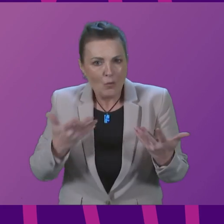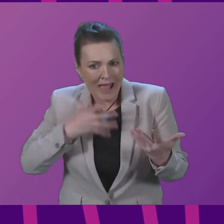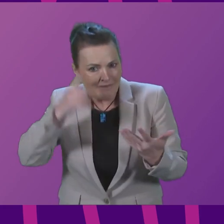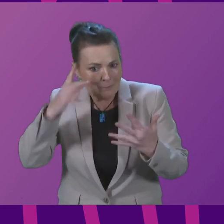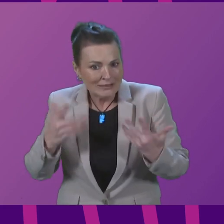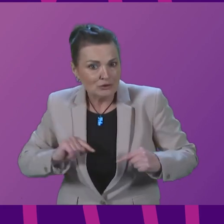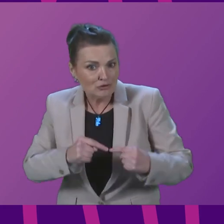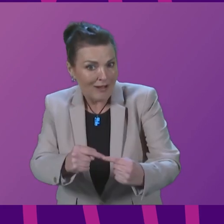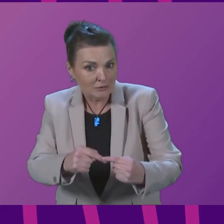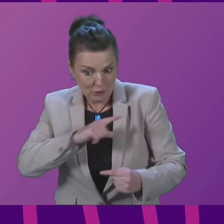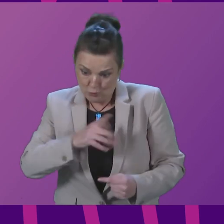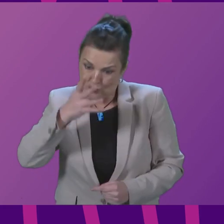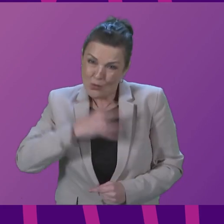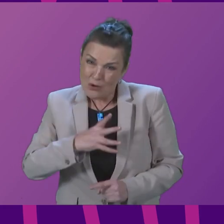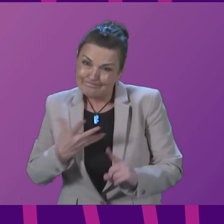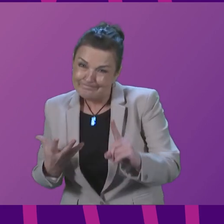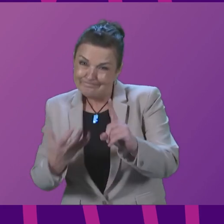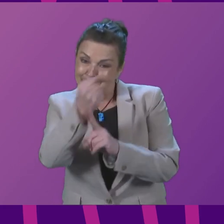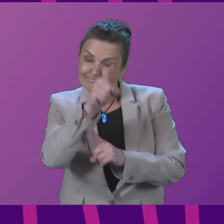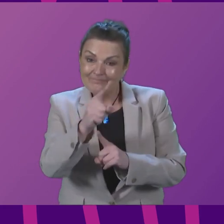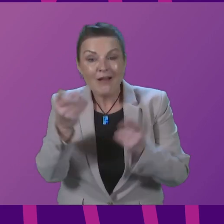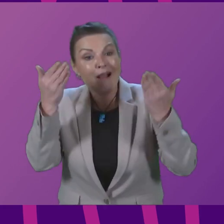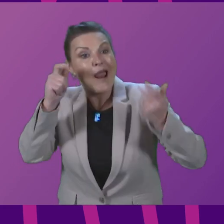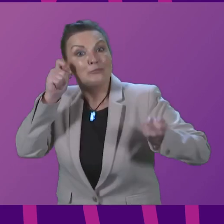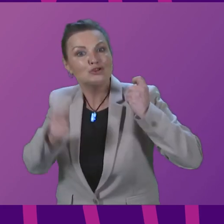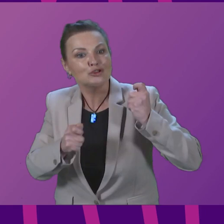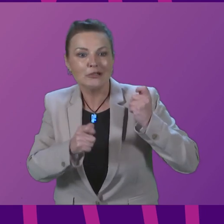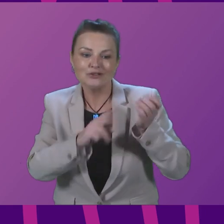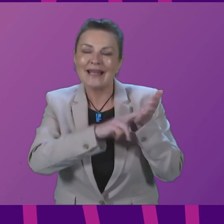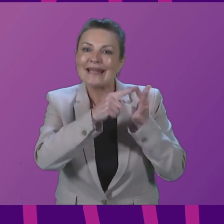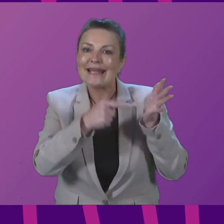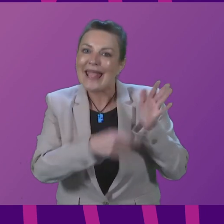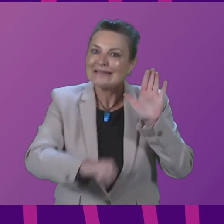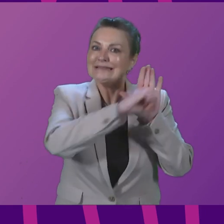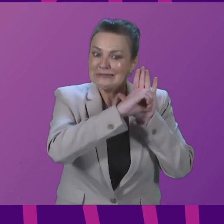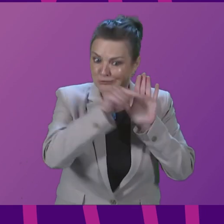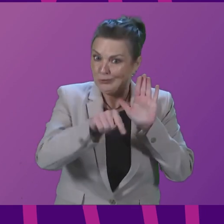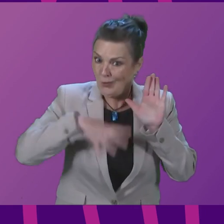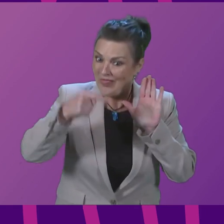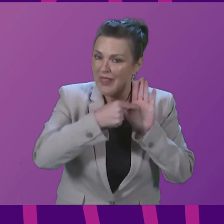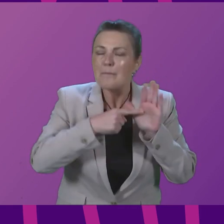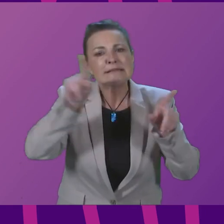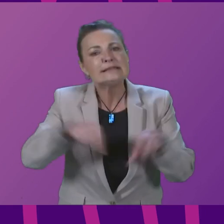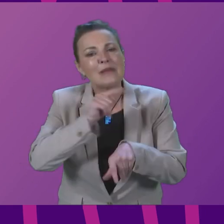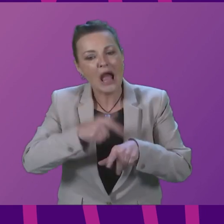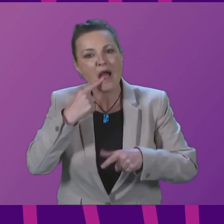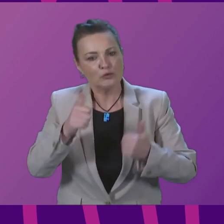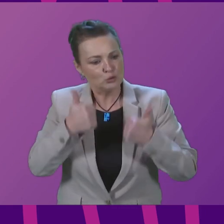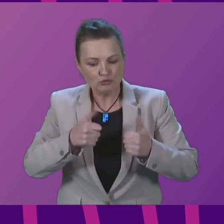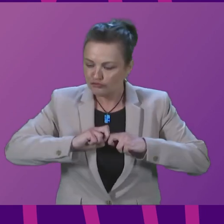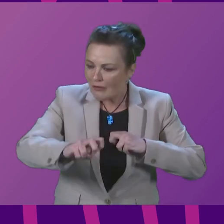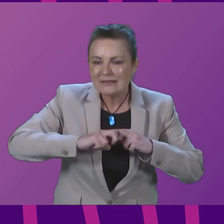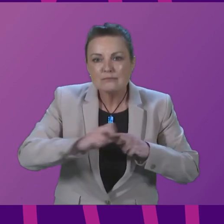our climate change obligations, make that transition to net zero, but have a transport system that still